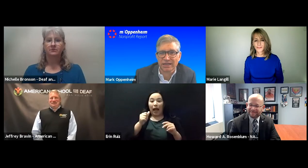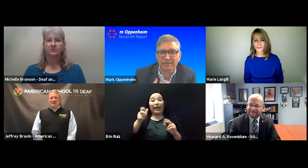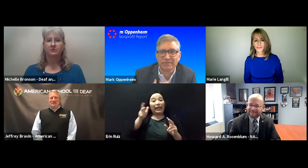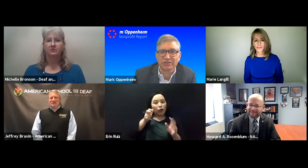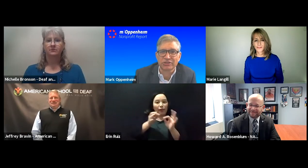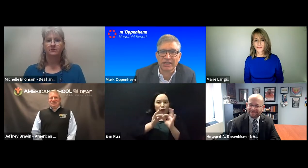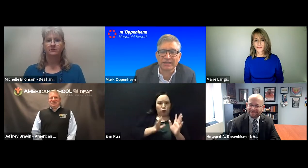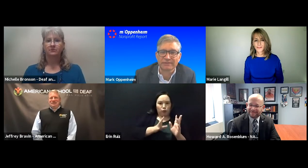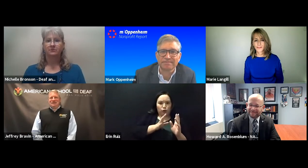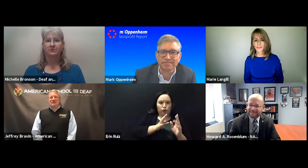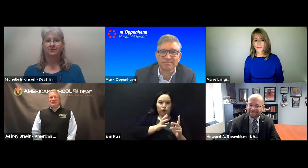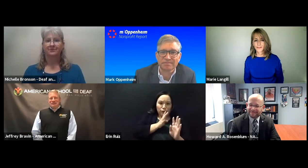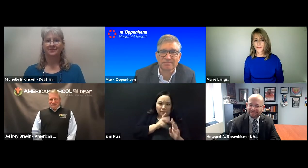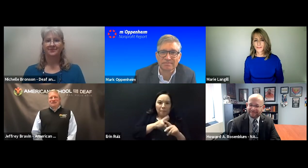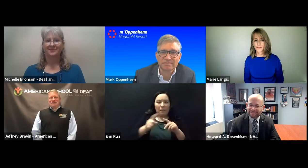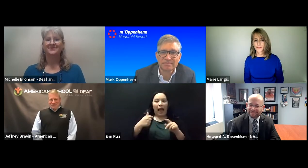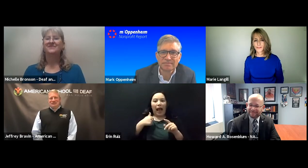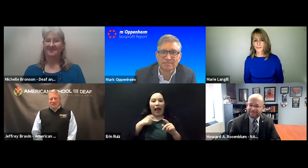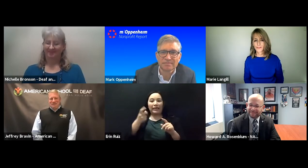to have me understand it.